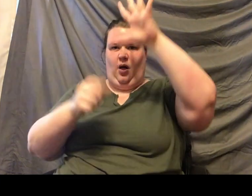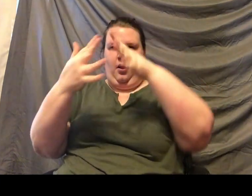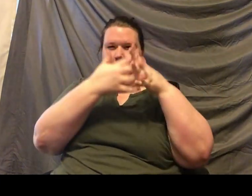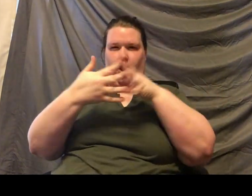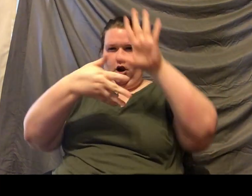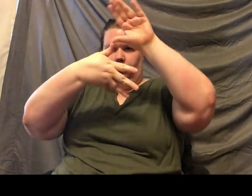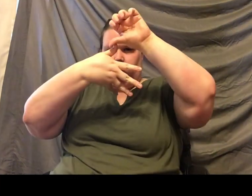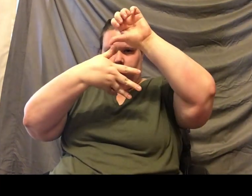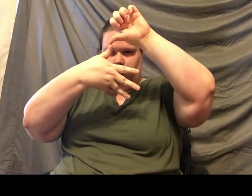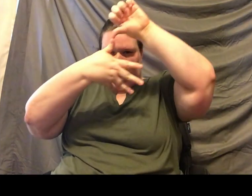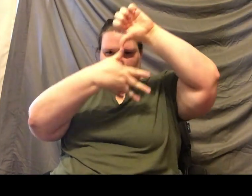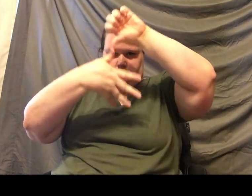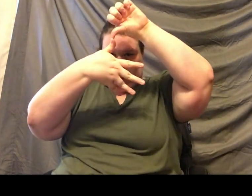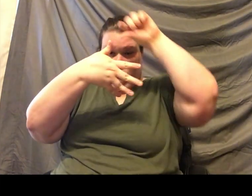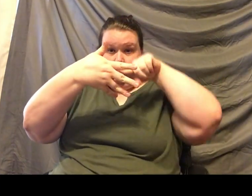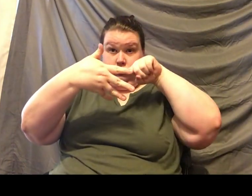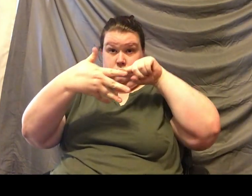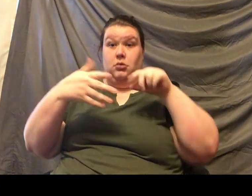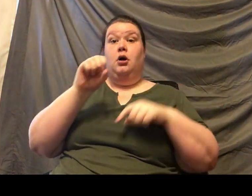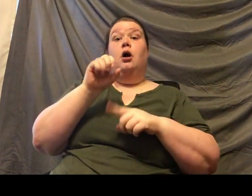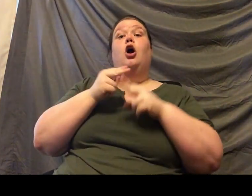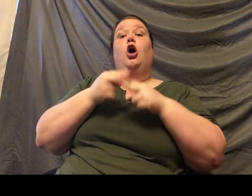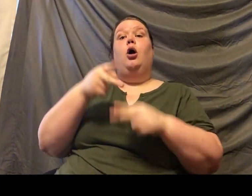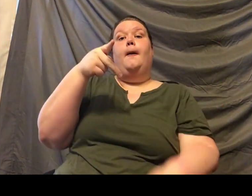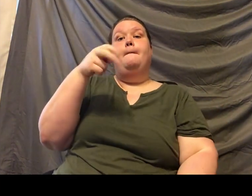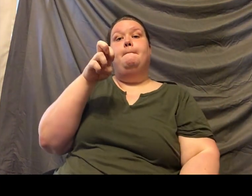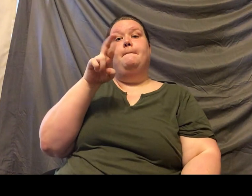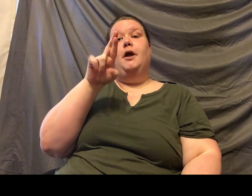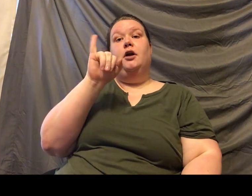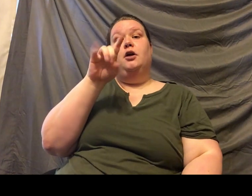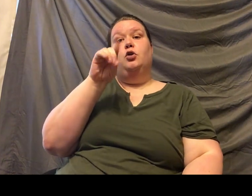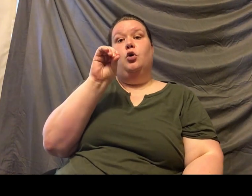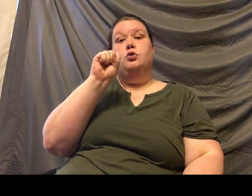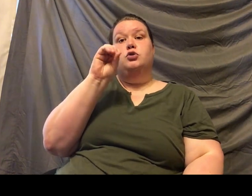sloths are called peresosos, which is also an adjective for being lazy or sluggish.